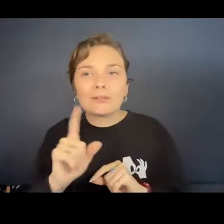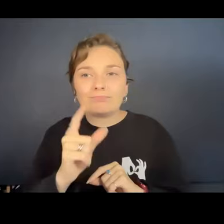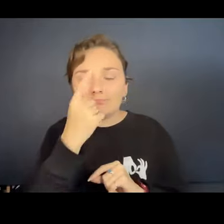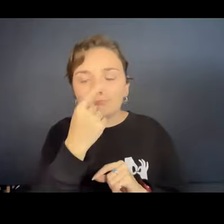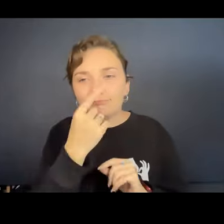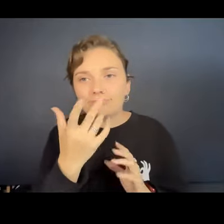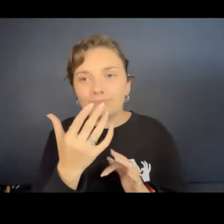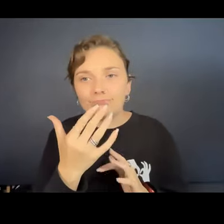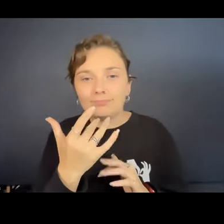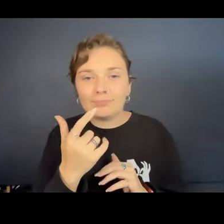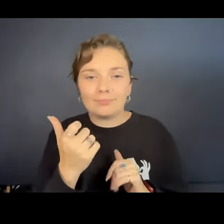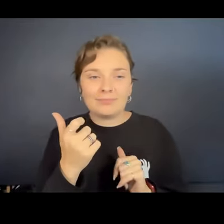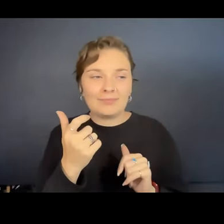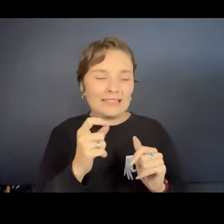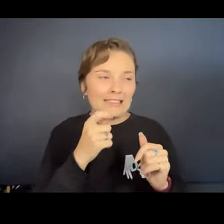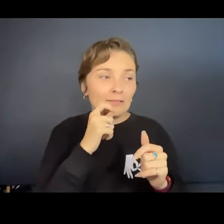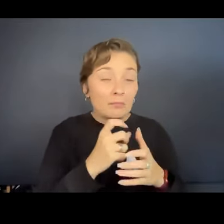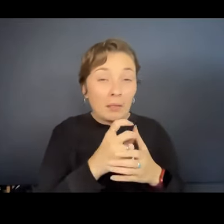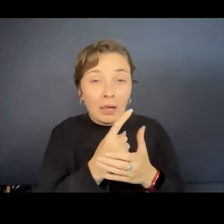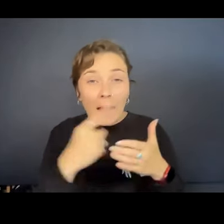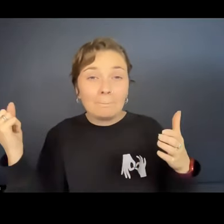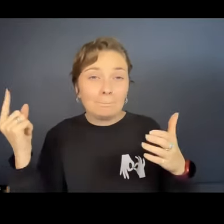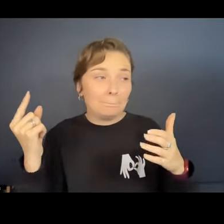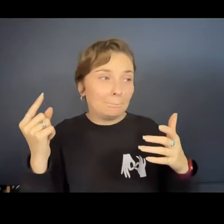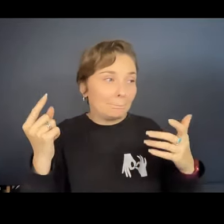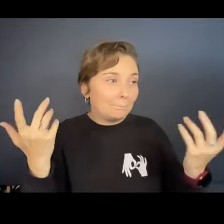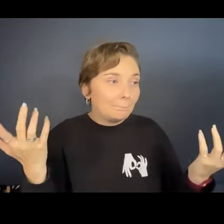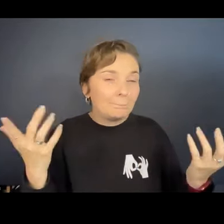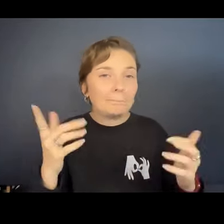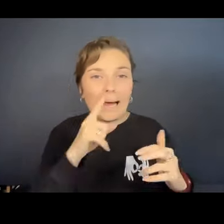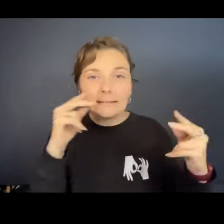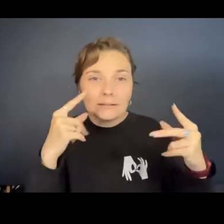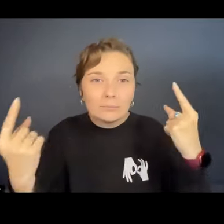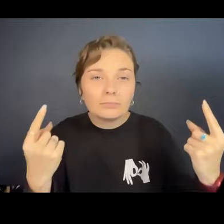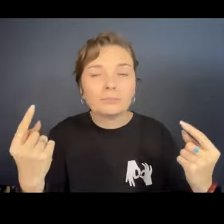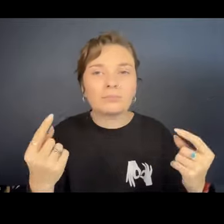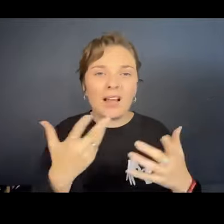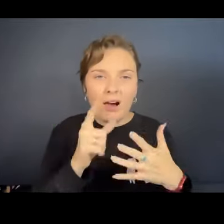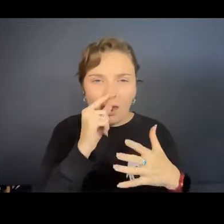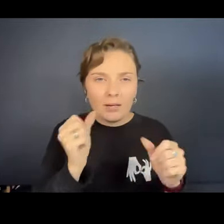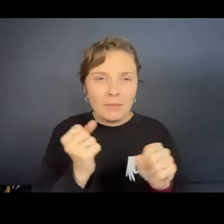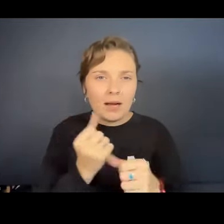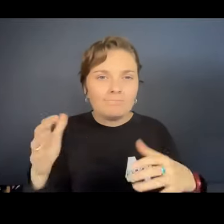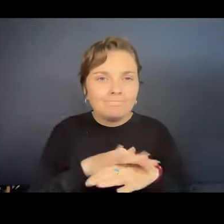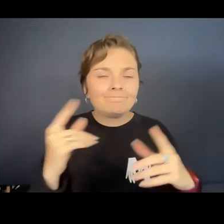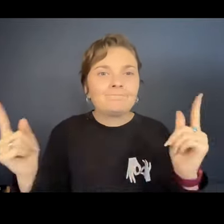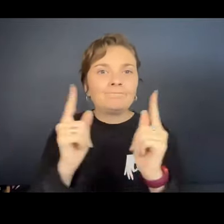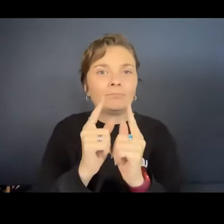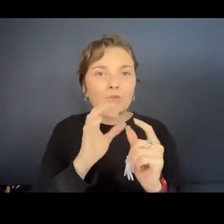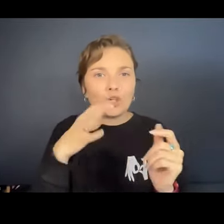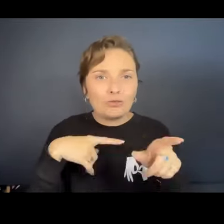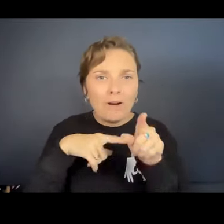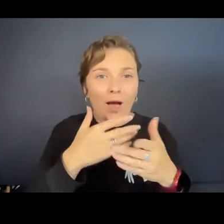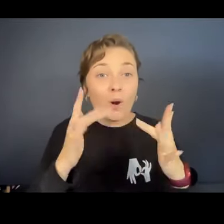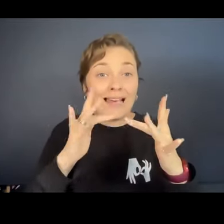bridge that gap in isolation. I was trying to think of things that where we didn't have to rely on the